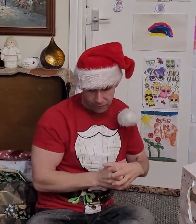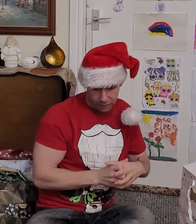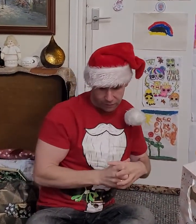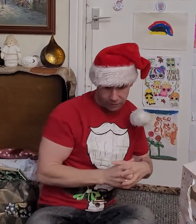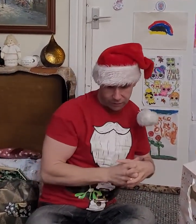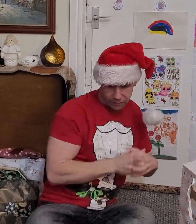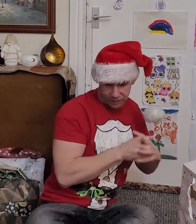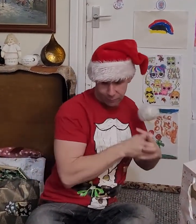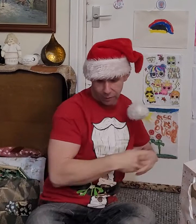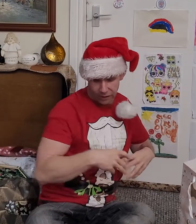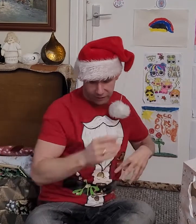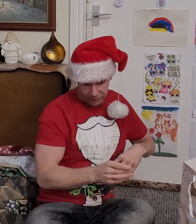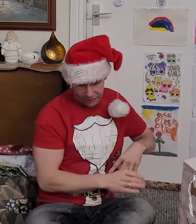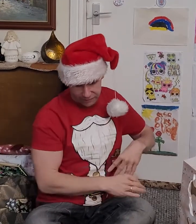Then the part clicks